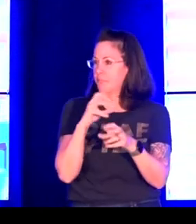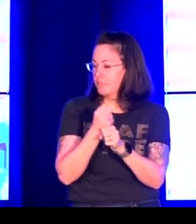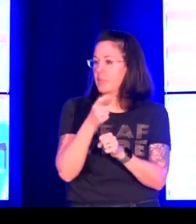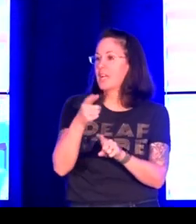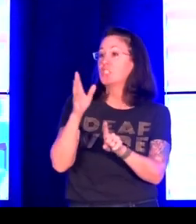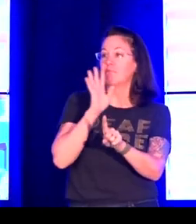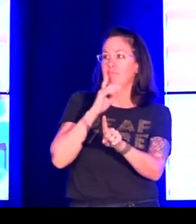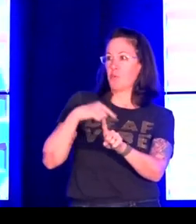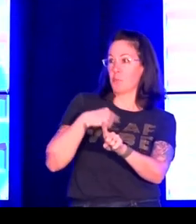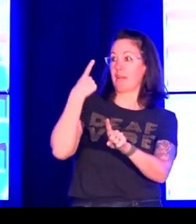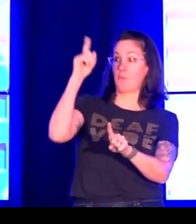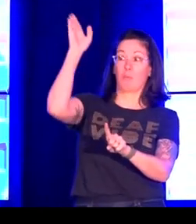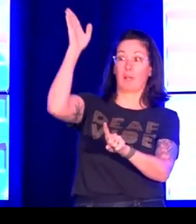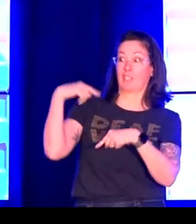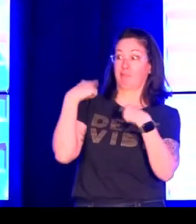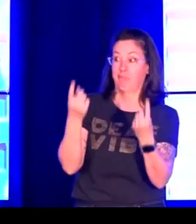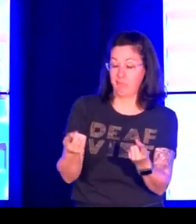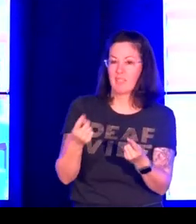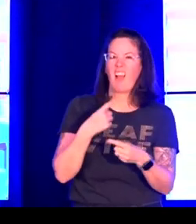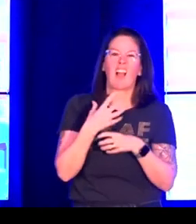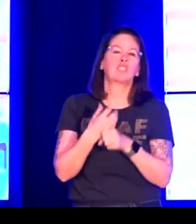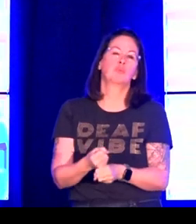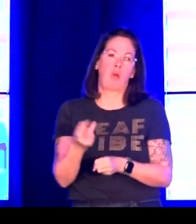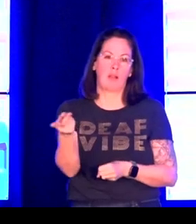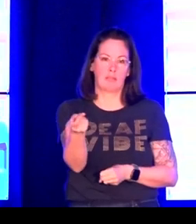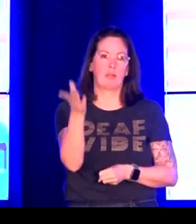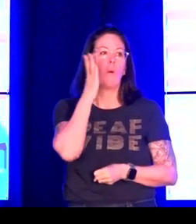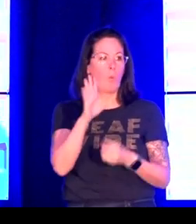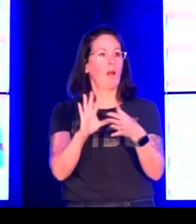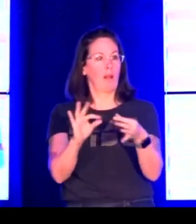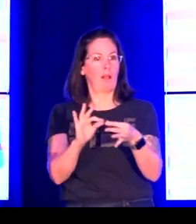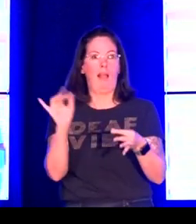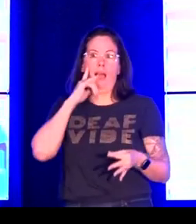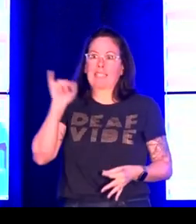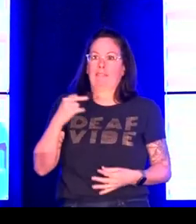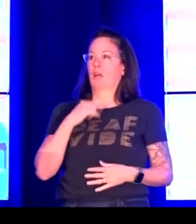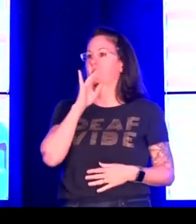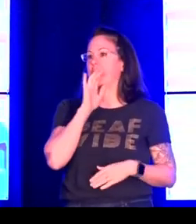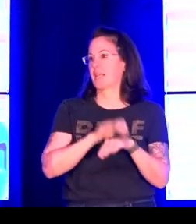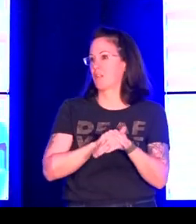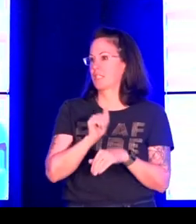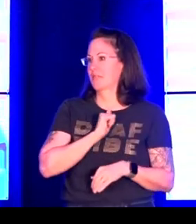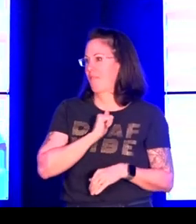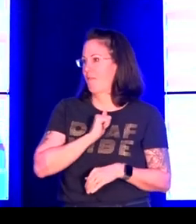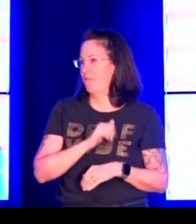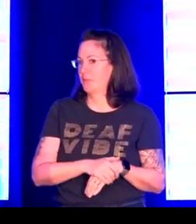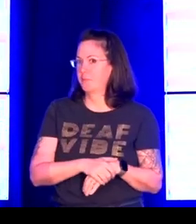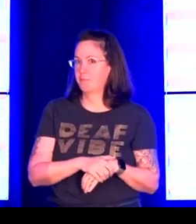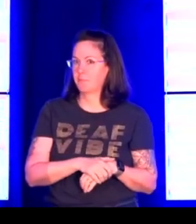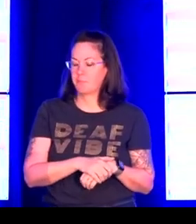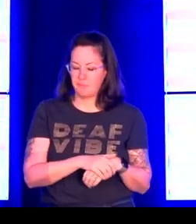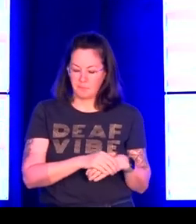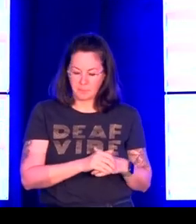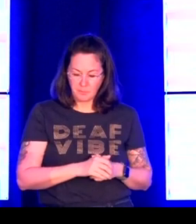One is a co-worker in the linguistics department who I've worked with for many years, and the other is an interpreter who has worked with me for many years,